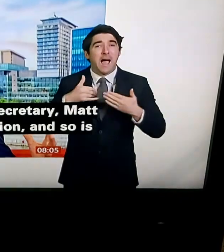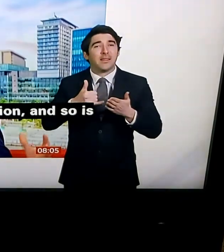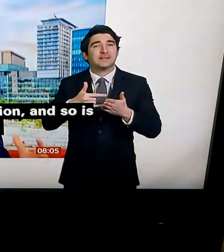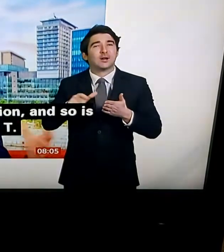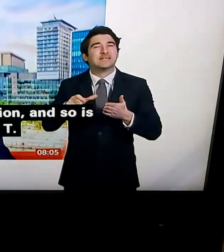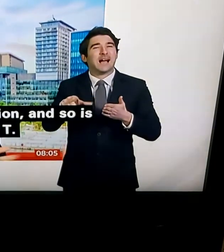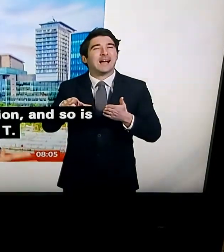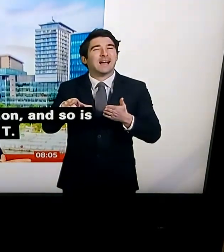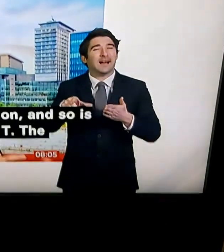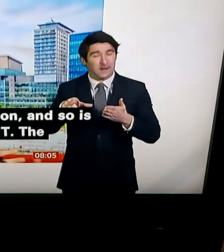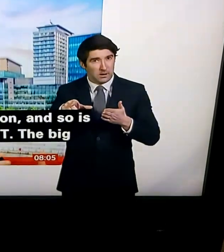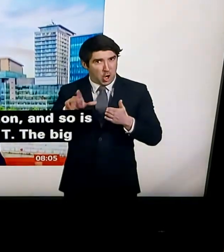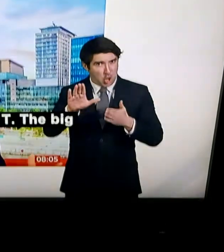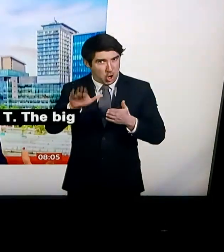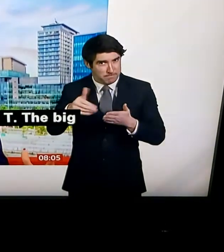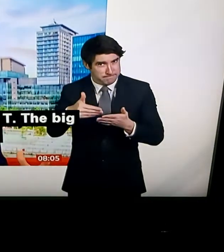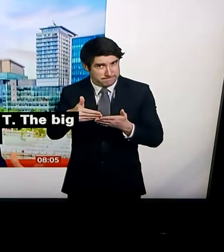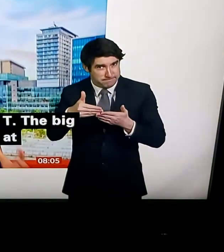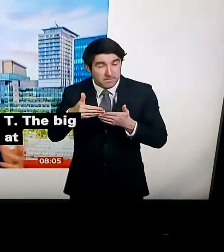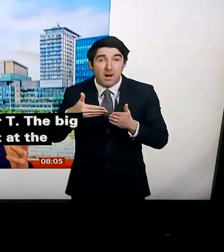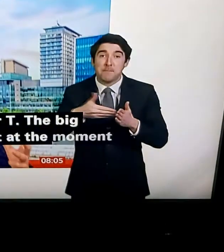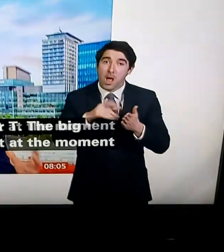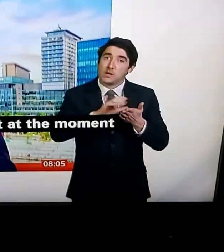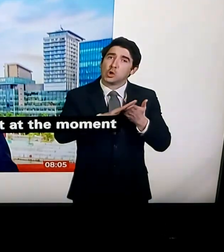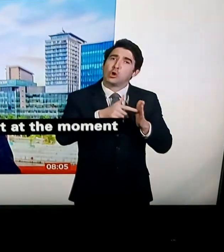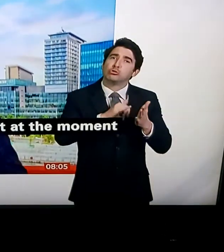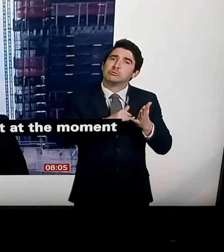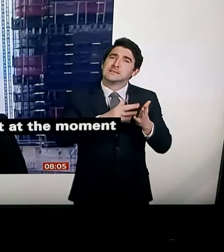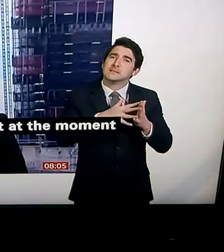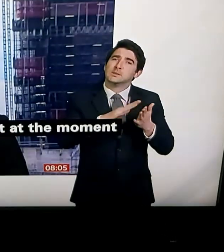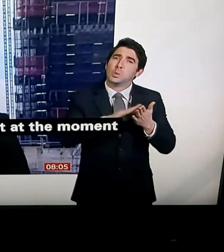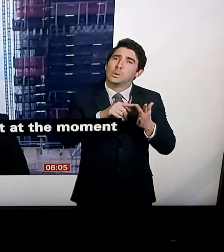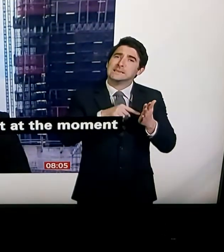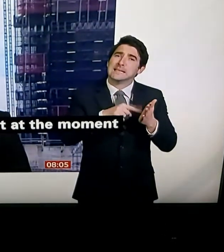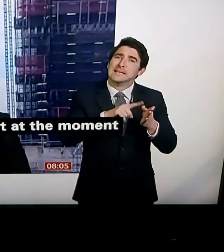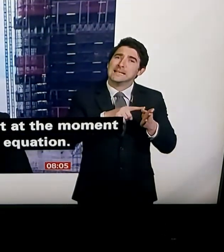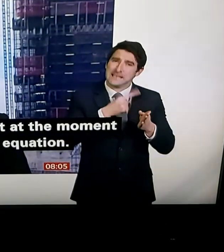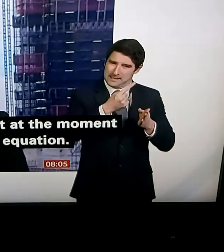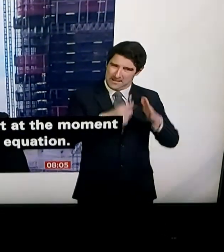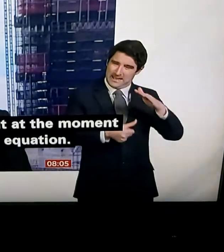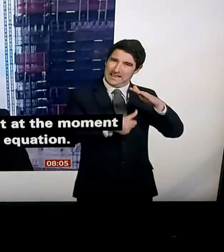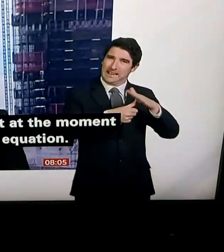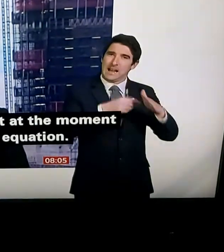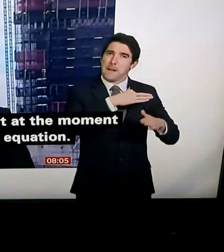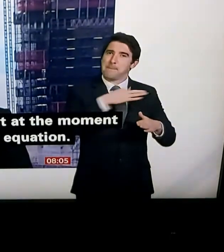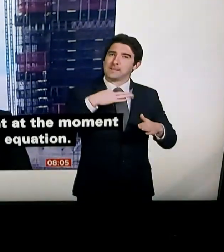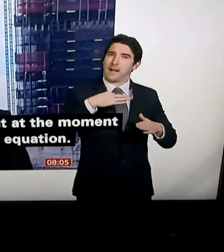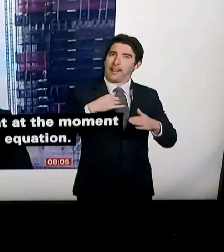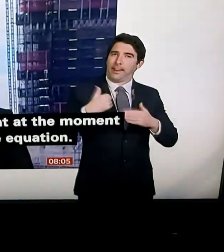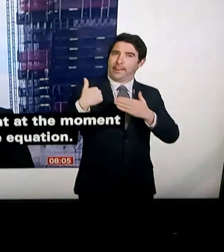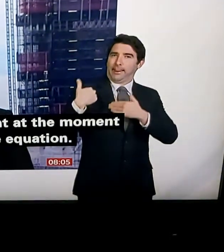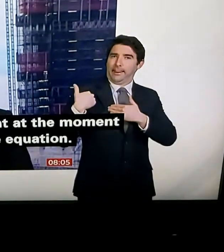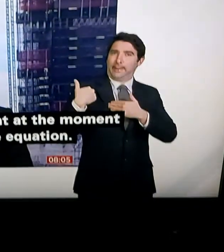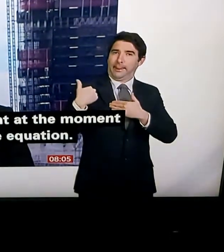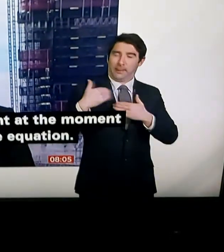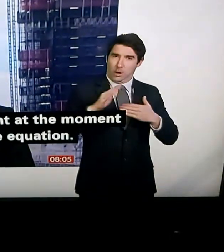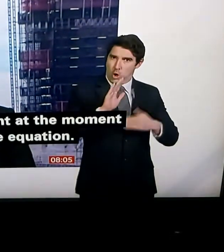moment are currently out of the out of the equation. Is that having a big impact? Well, I think they may dispute whether they're completely out of the equation.